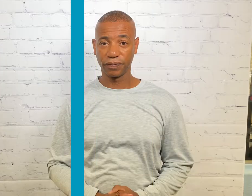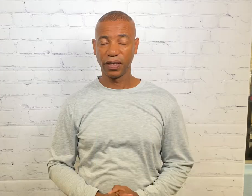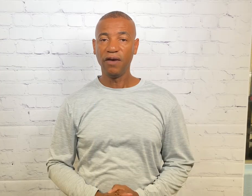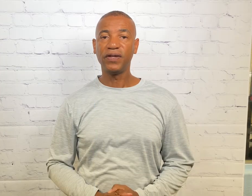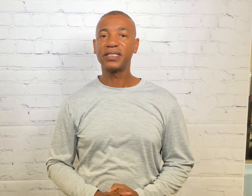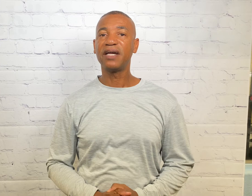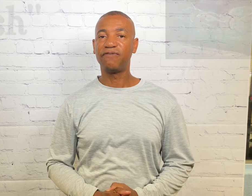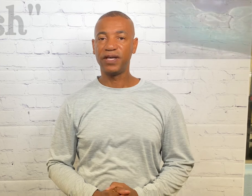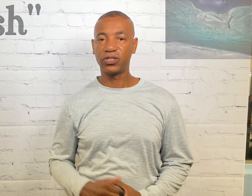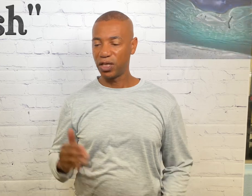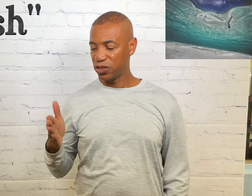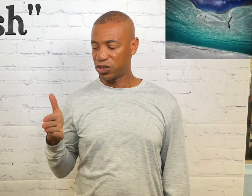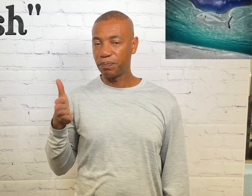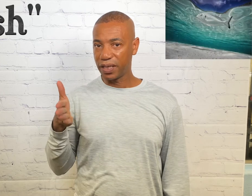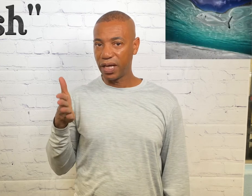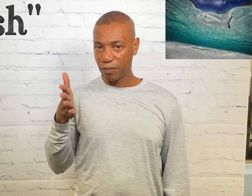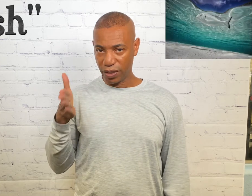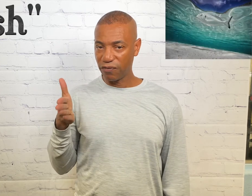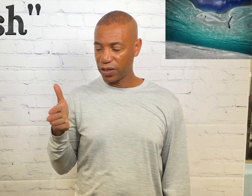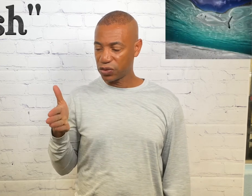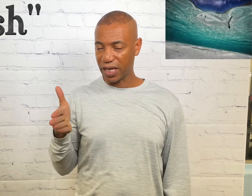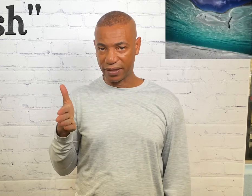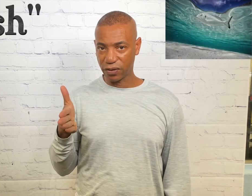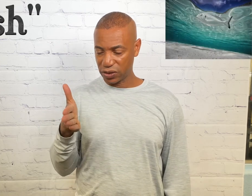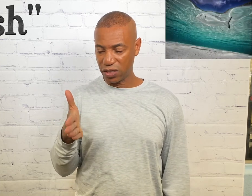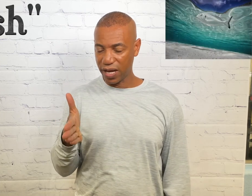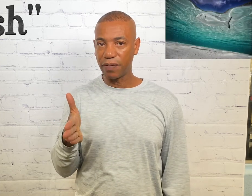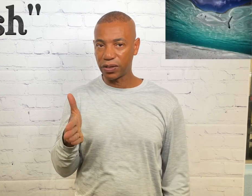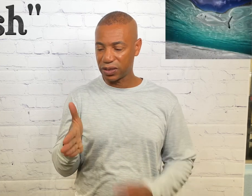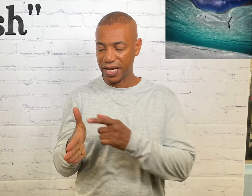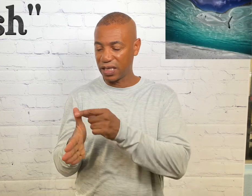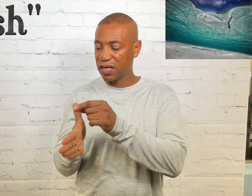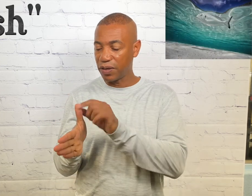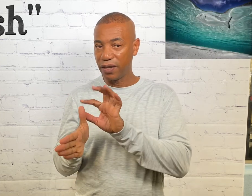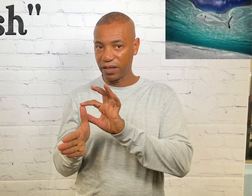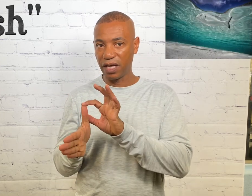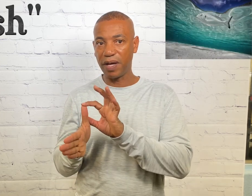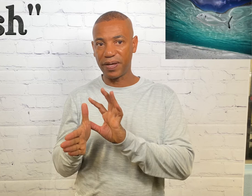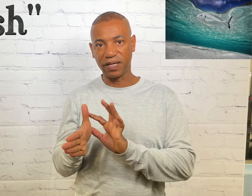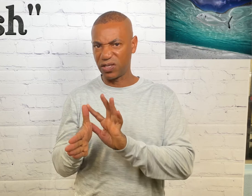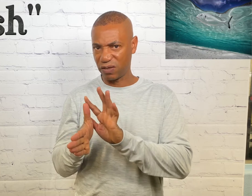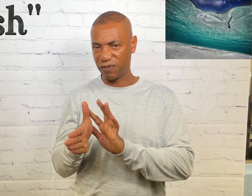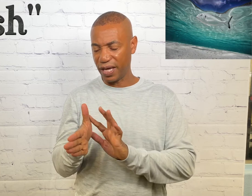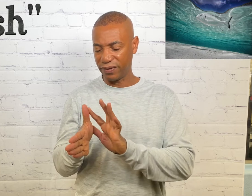For the sign fish you simply bring your fingers together. Stand your hand up on the side. Keep the thumb up as if it's the